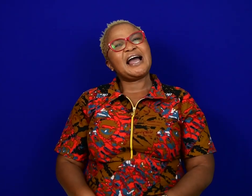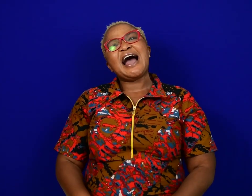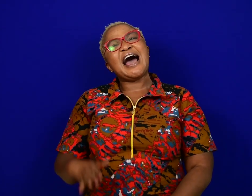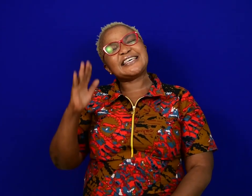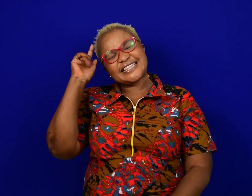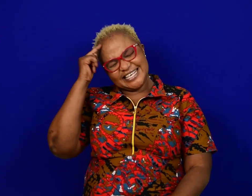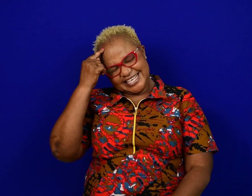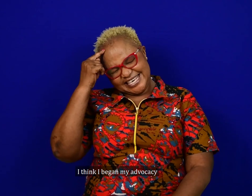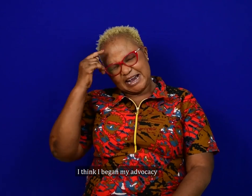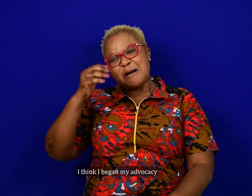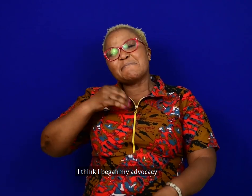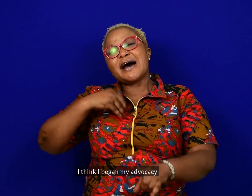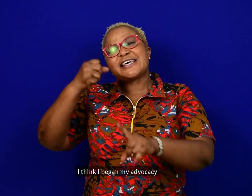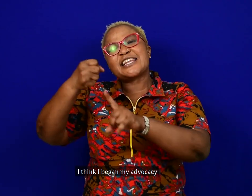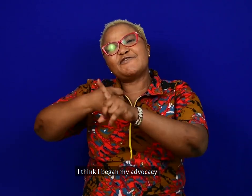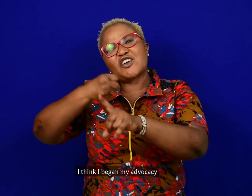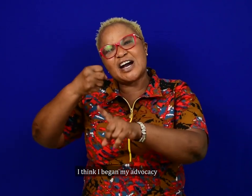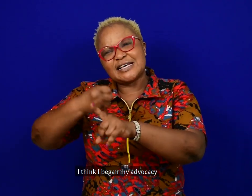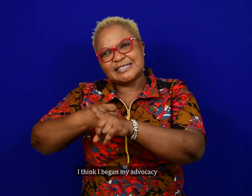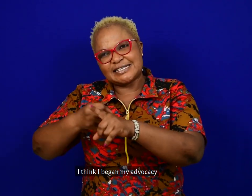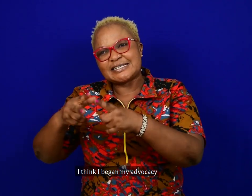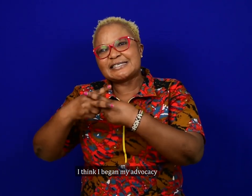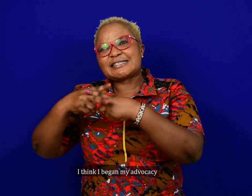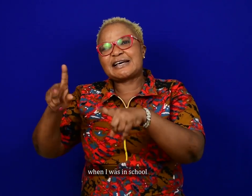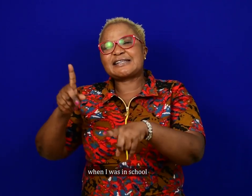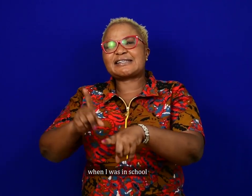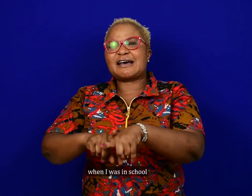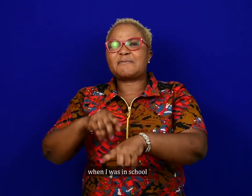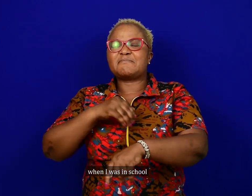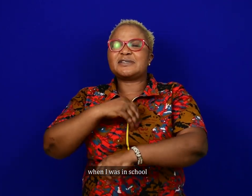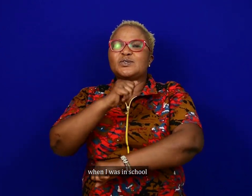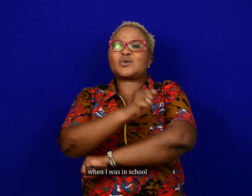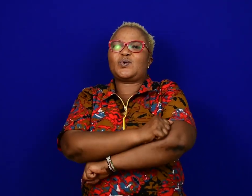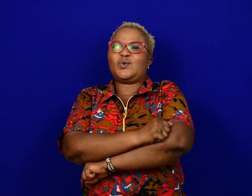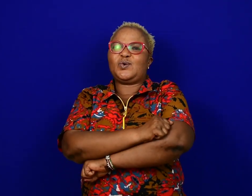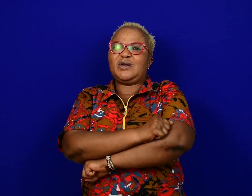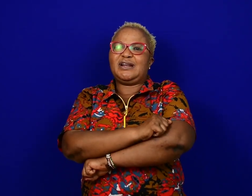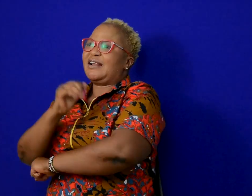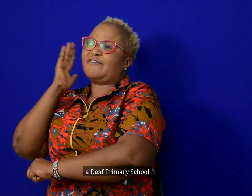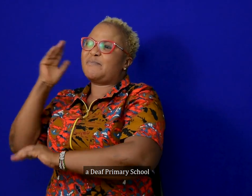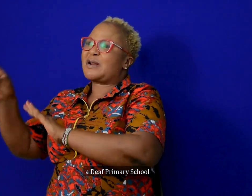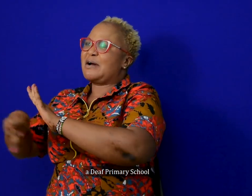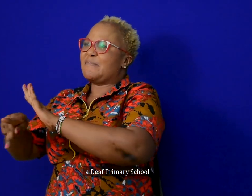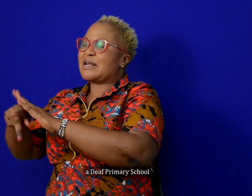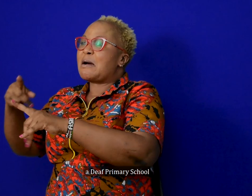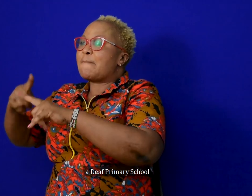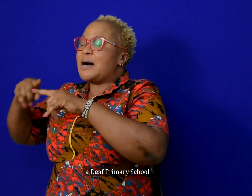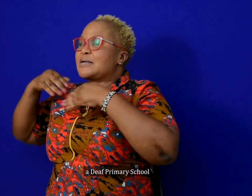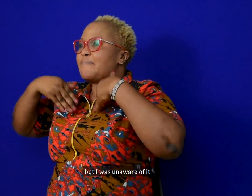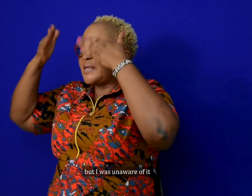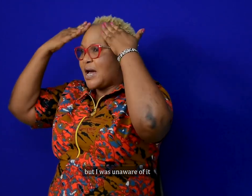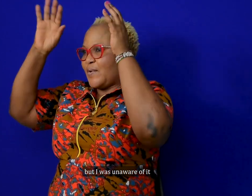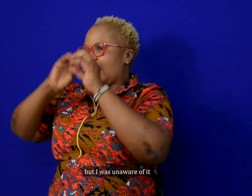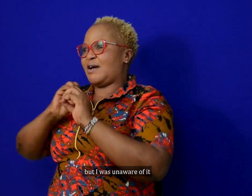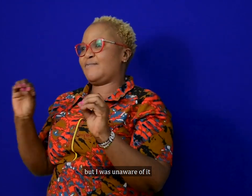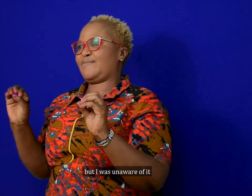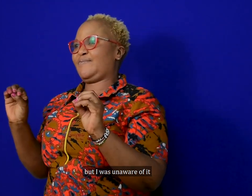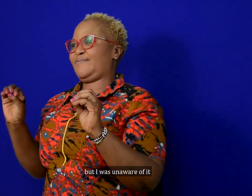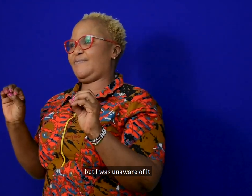I think I began my advocacy when I was in school, a deaf primary school, but I was unaware of it.